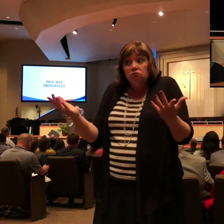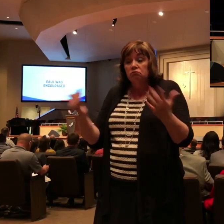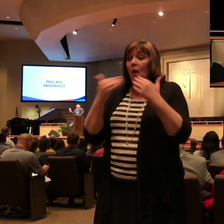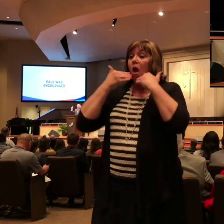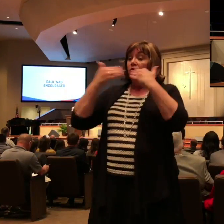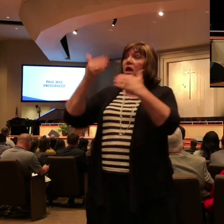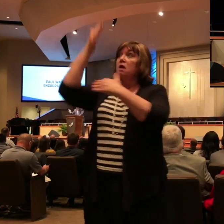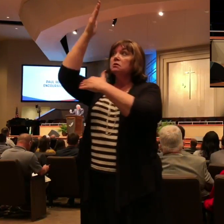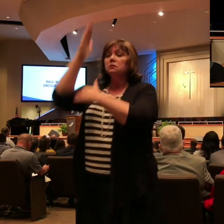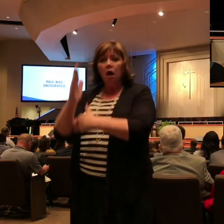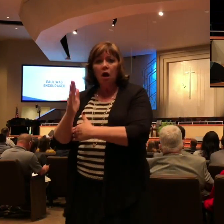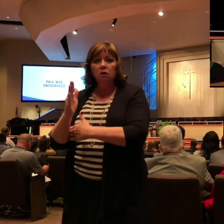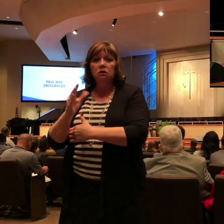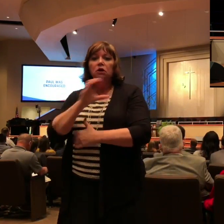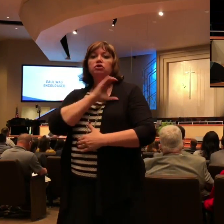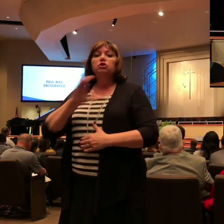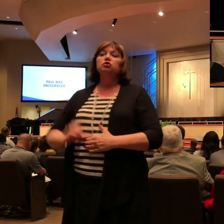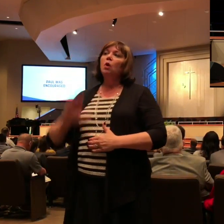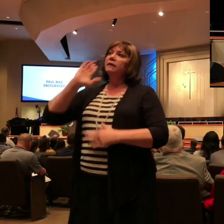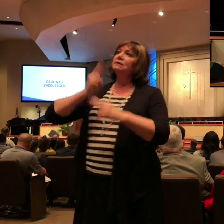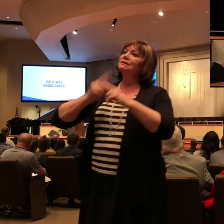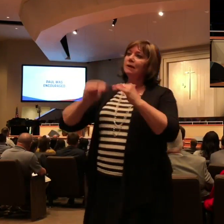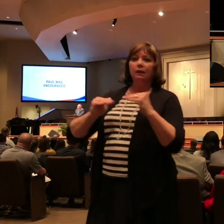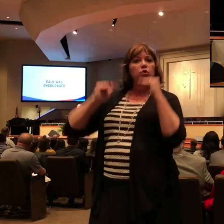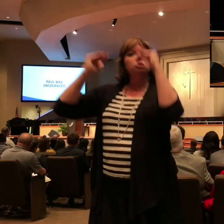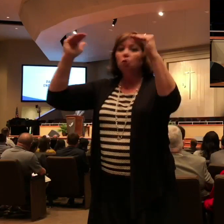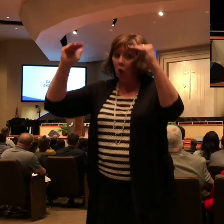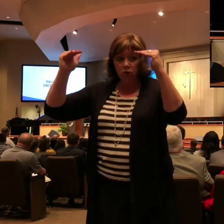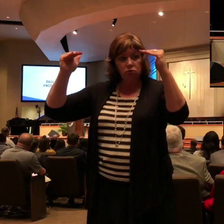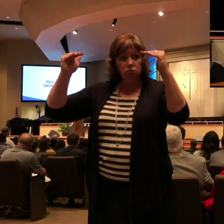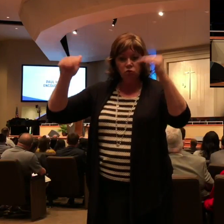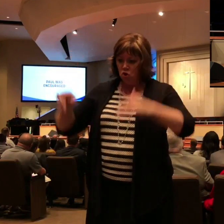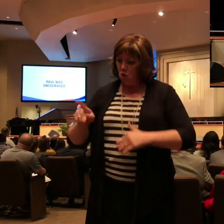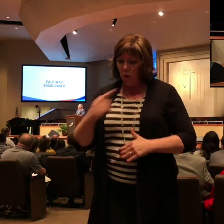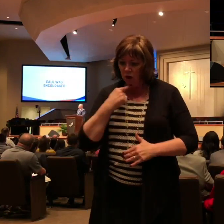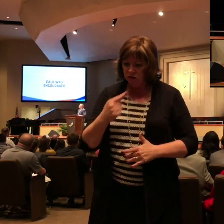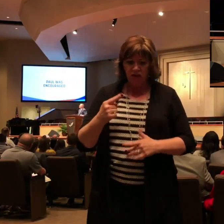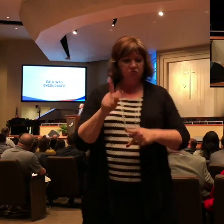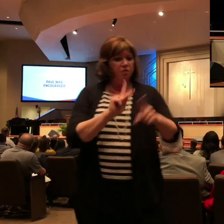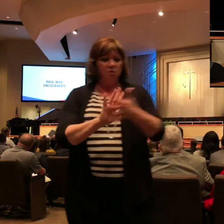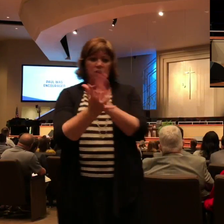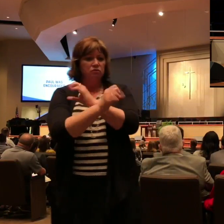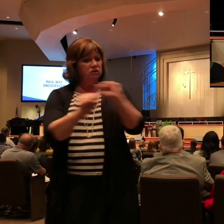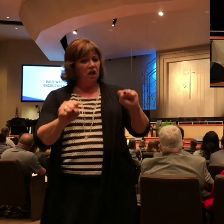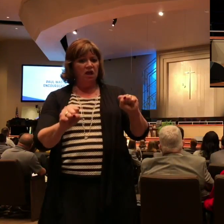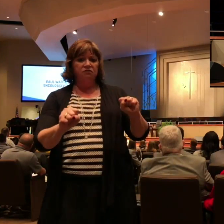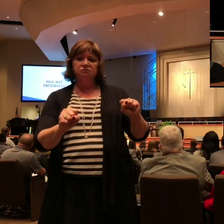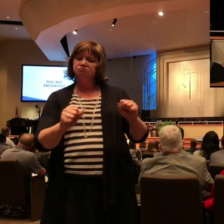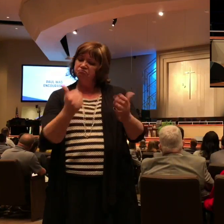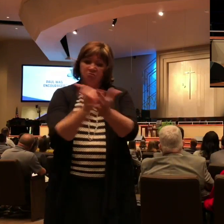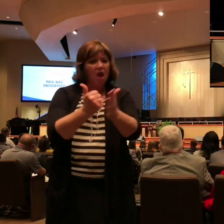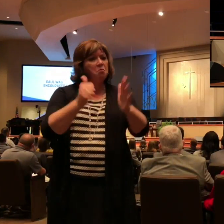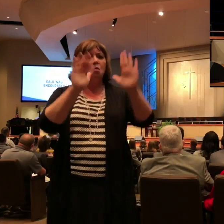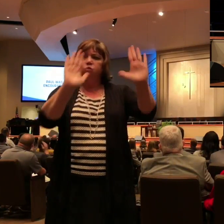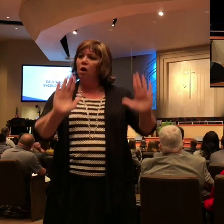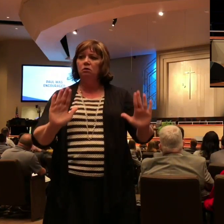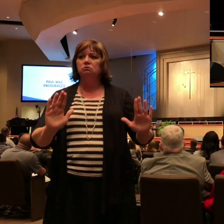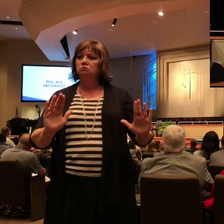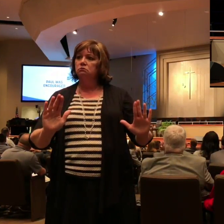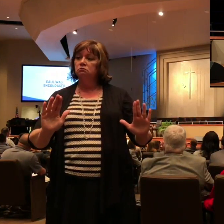exalting Christ and souls are being won. I rejoice. What incredible maturity by Paul. Paul